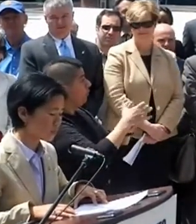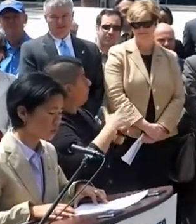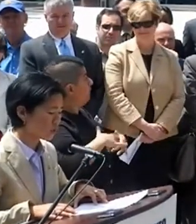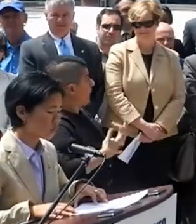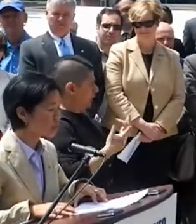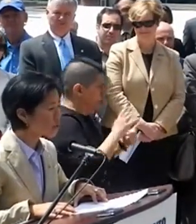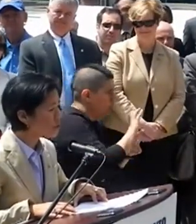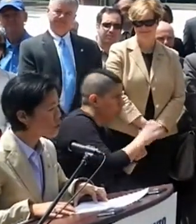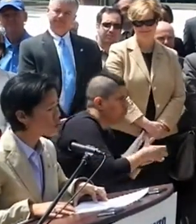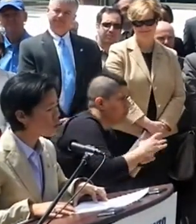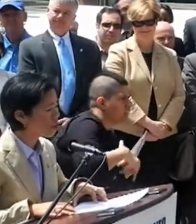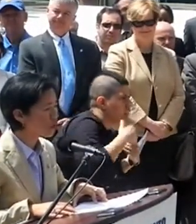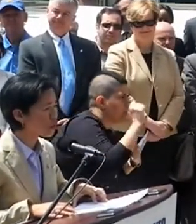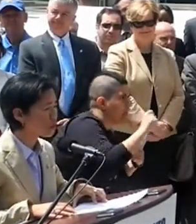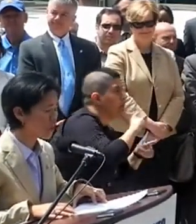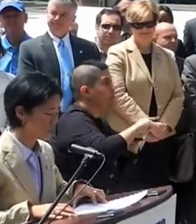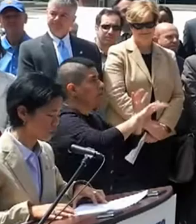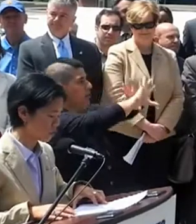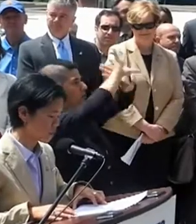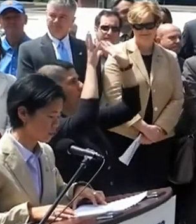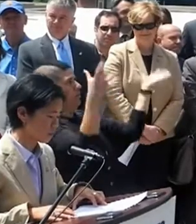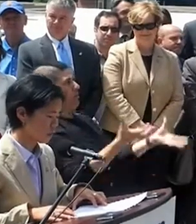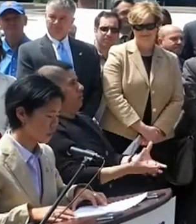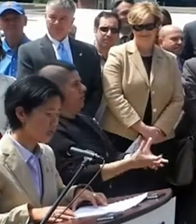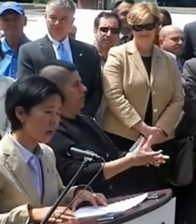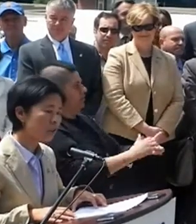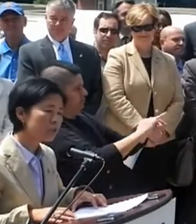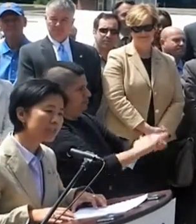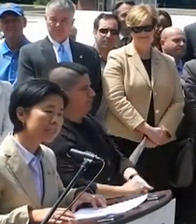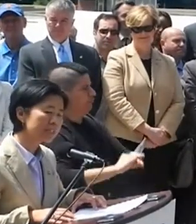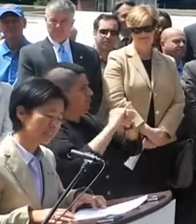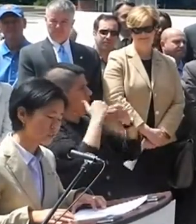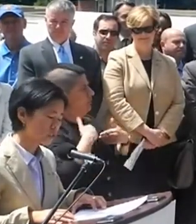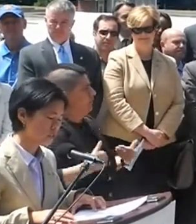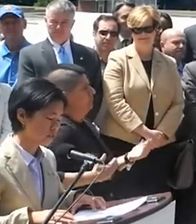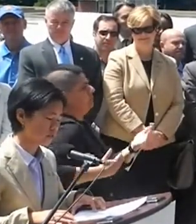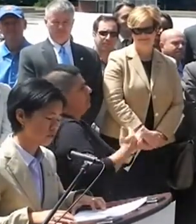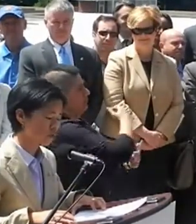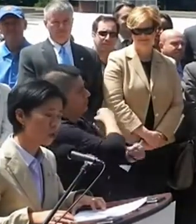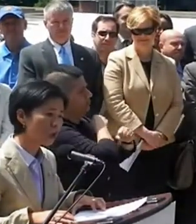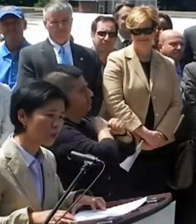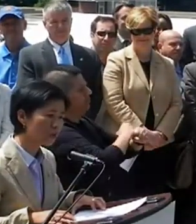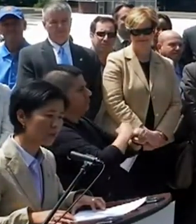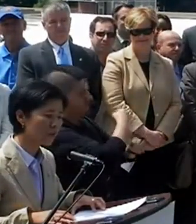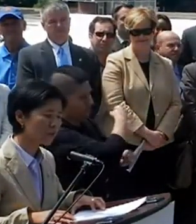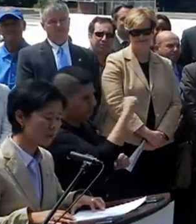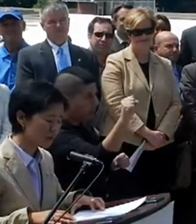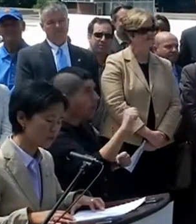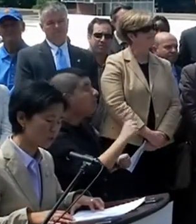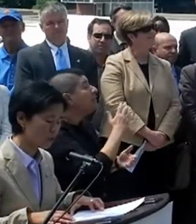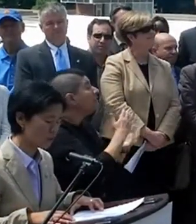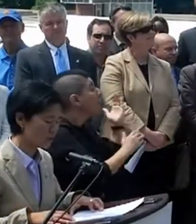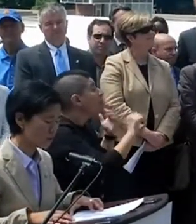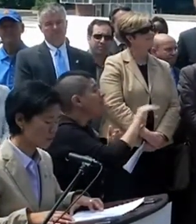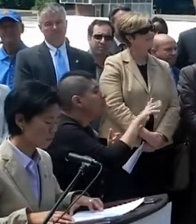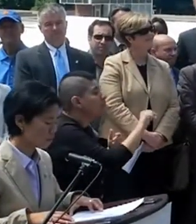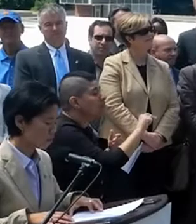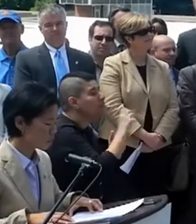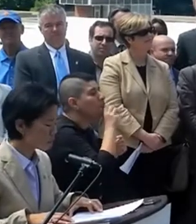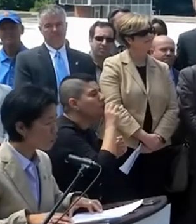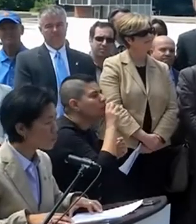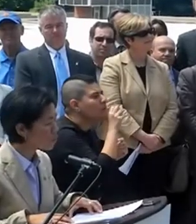certainly is, but it's also a global human rights movement. LGBT seniors, growing old and sometimes alone,